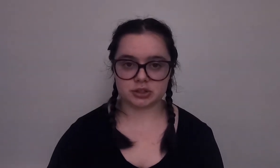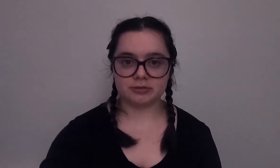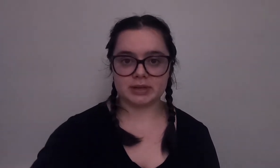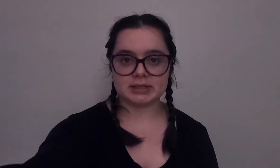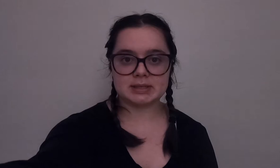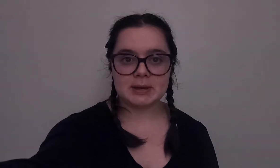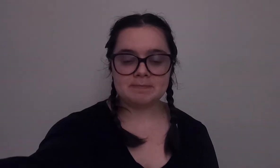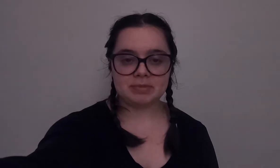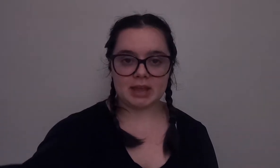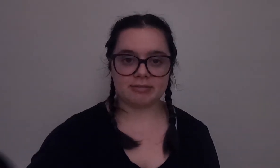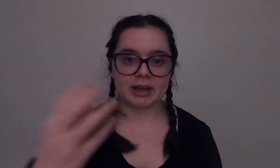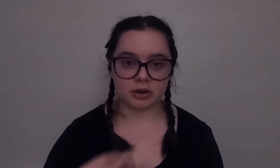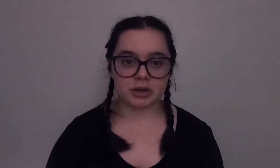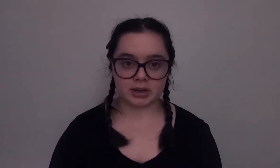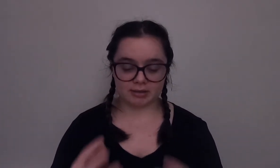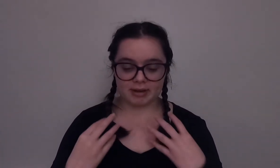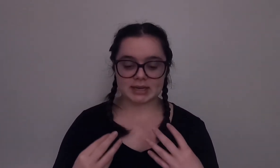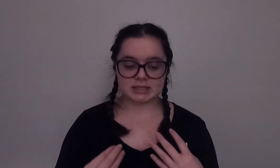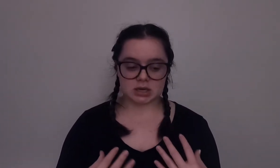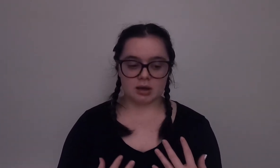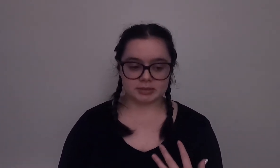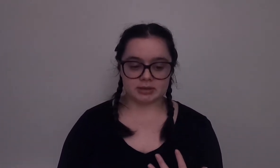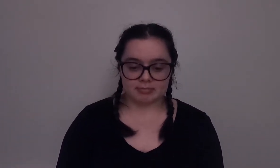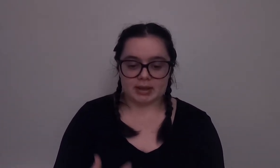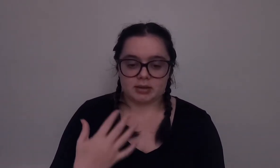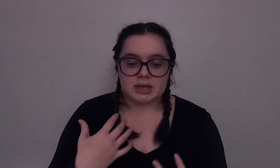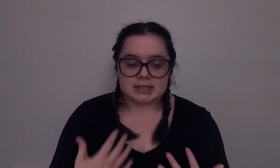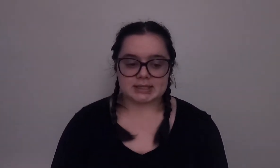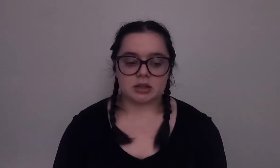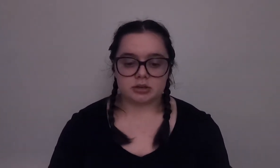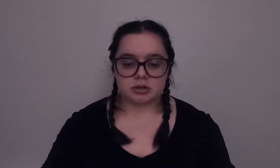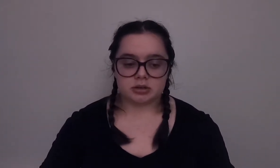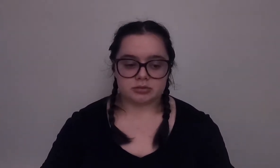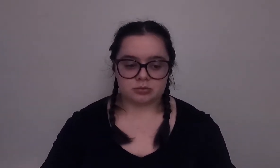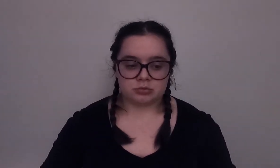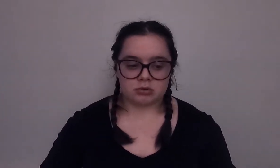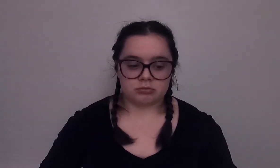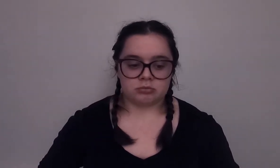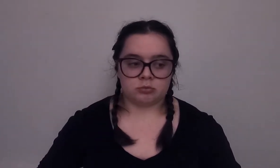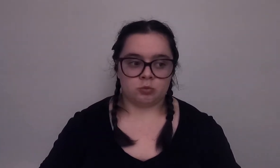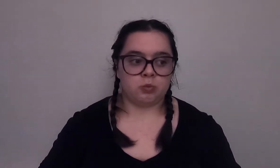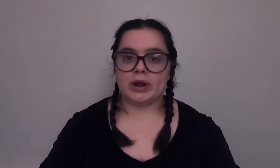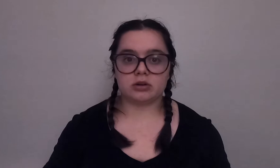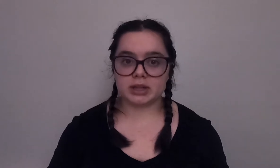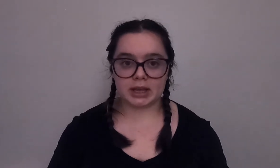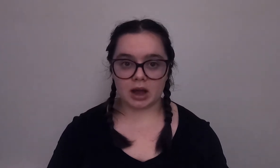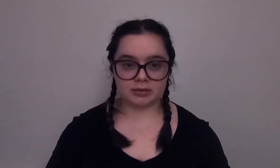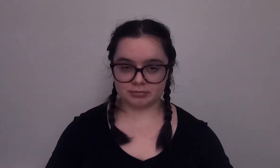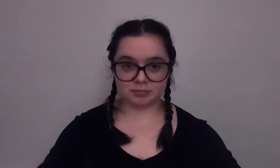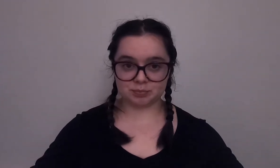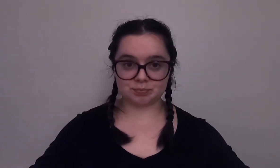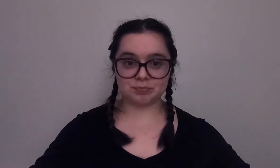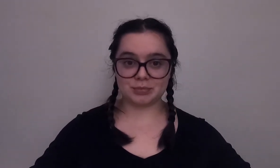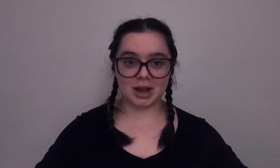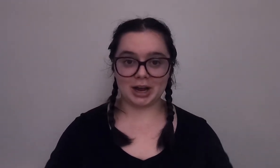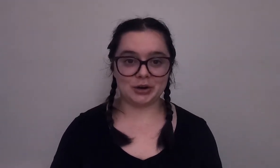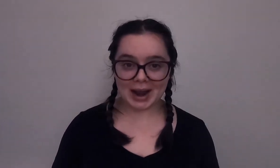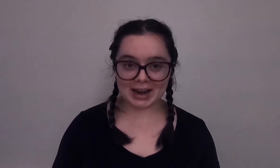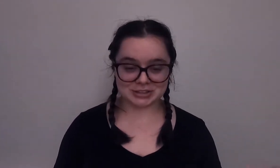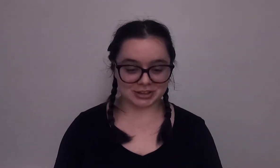surface if I couldn't if I stopped if my cylinder weirdly got got cracked or